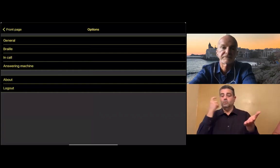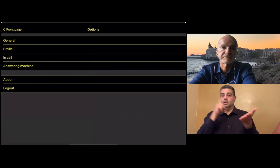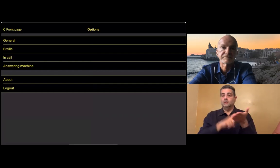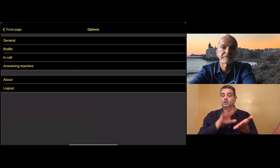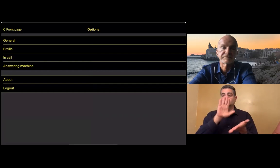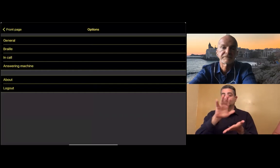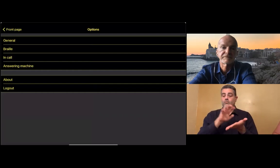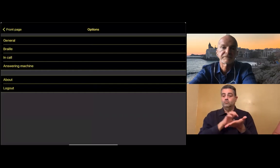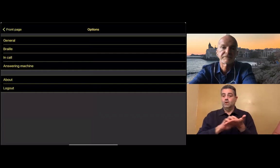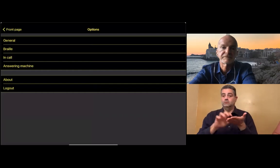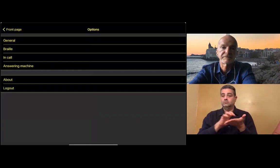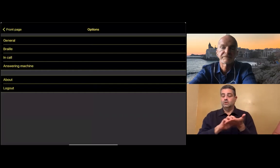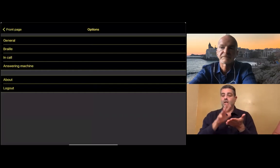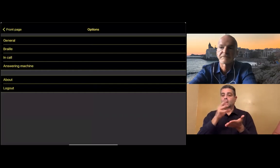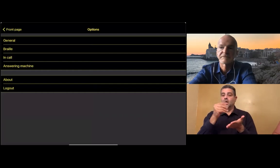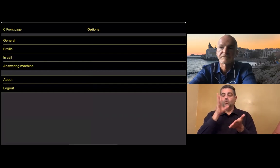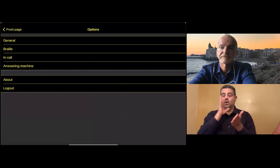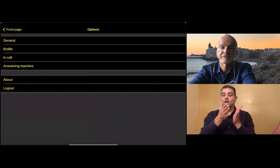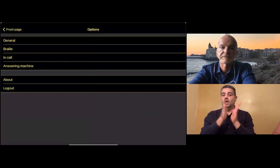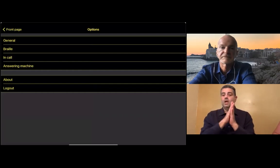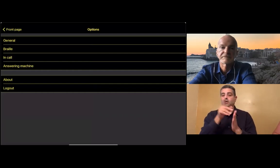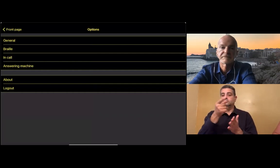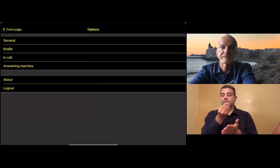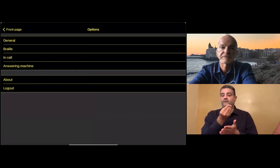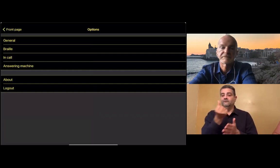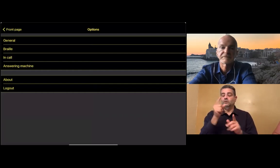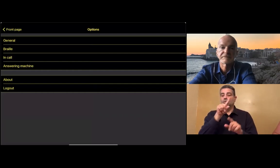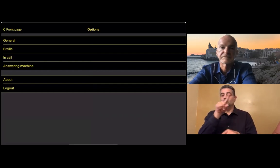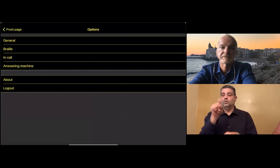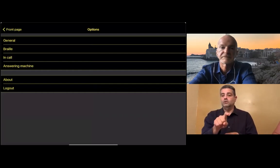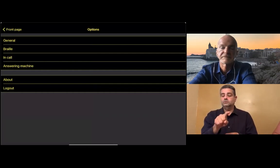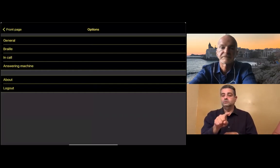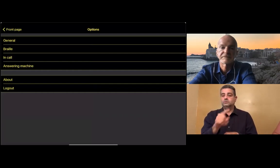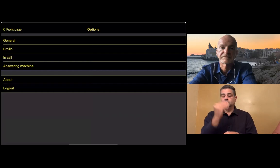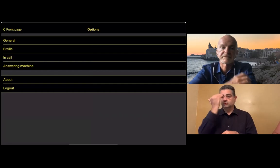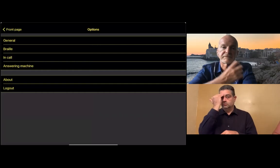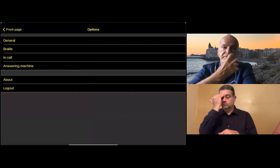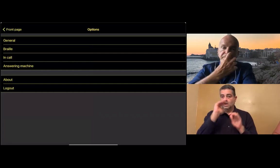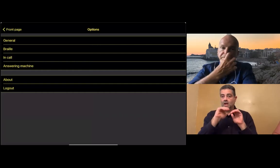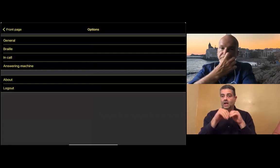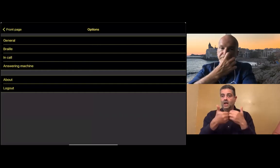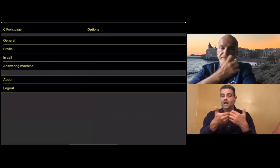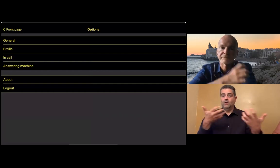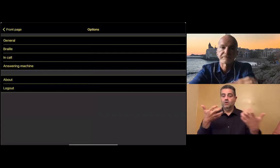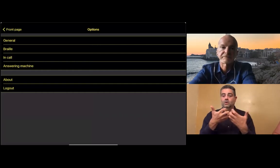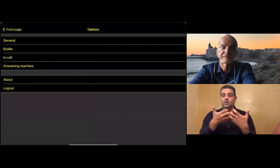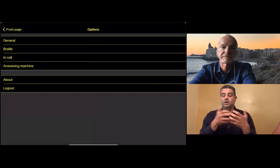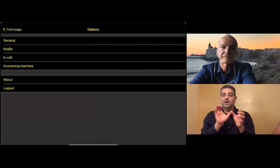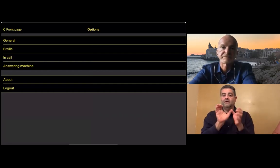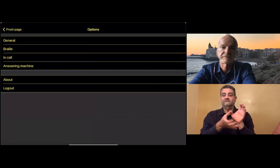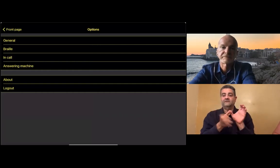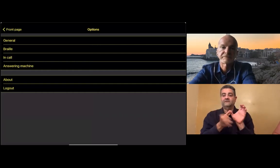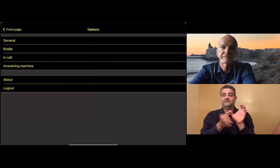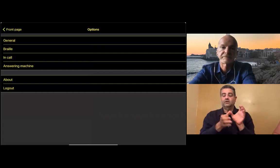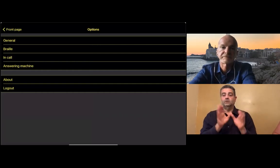If you use a braille display, it will automatically recognize your braille display and ask you a few questions right